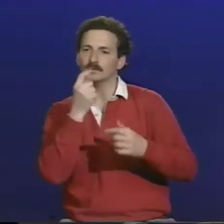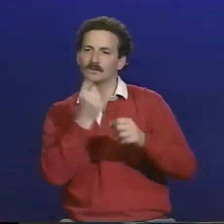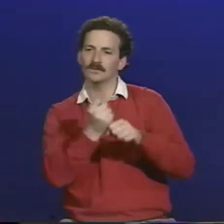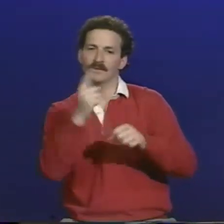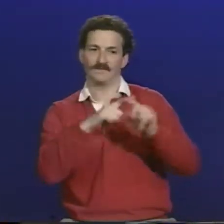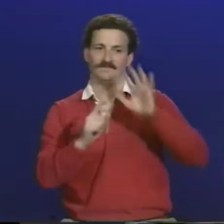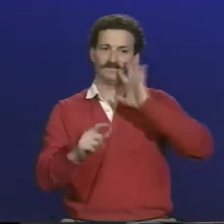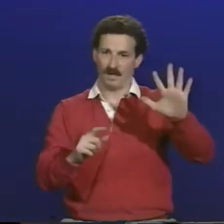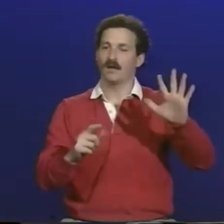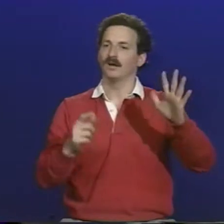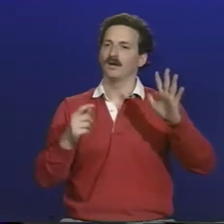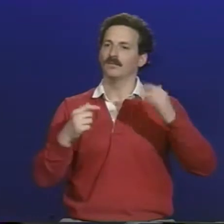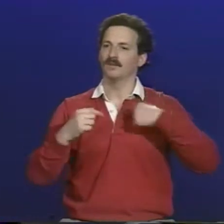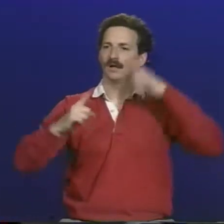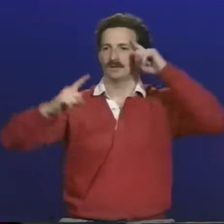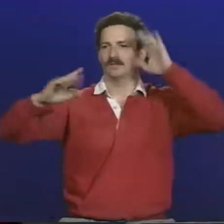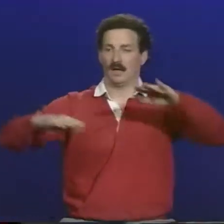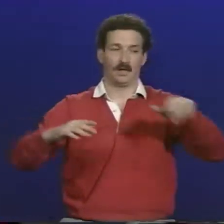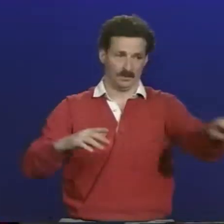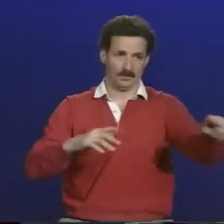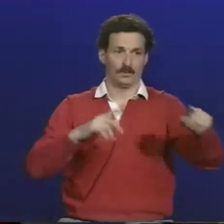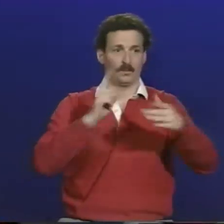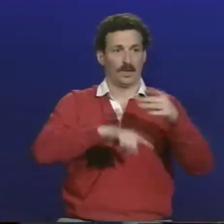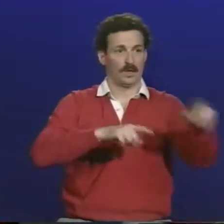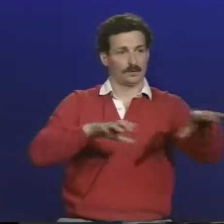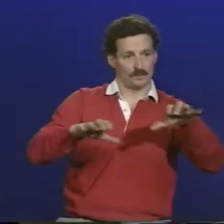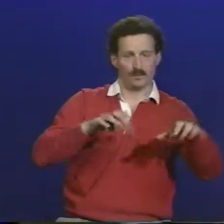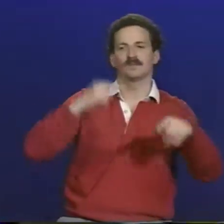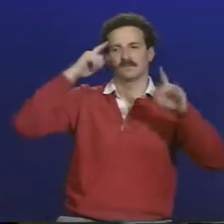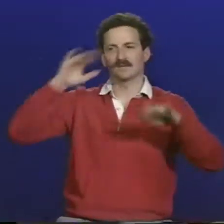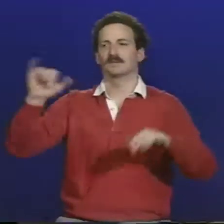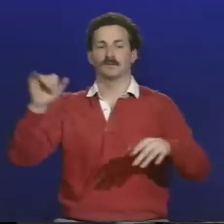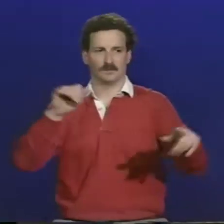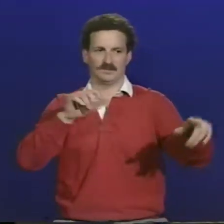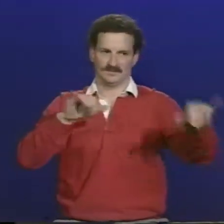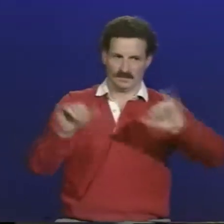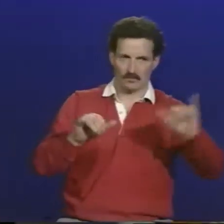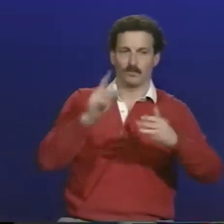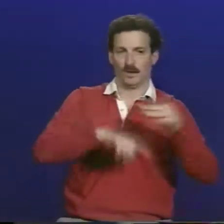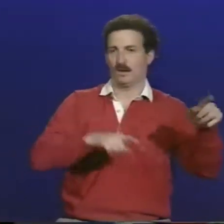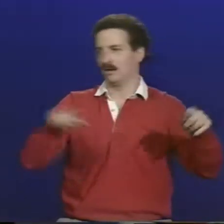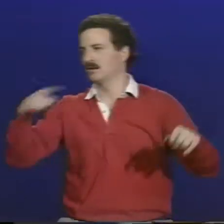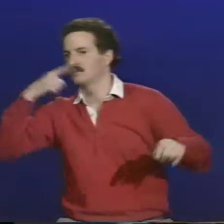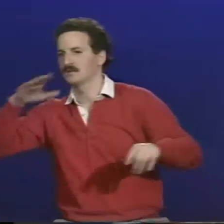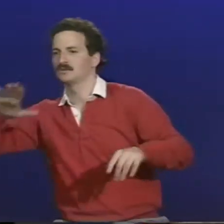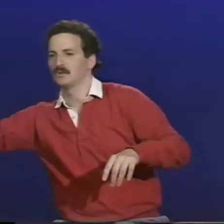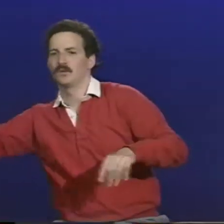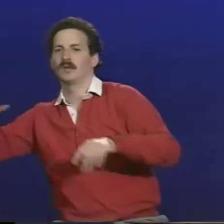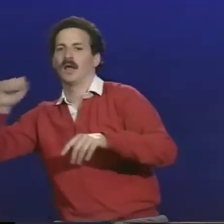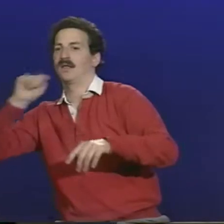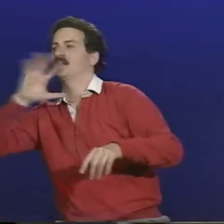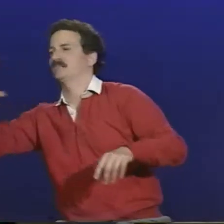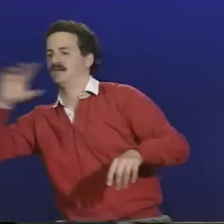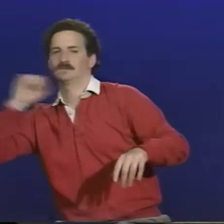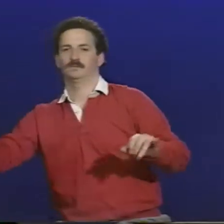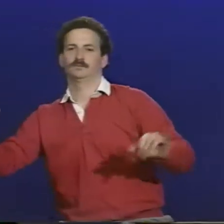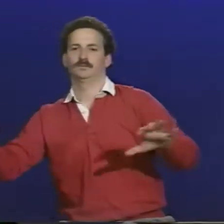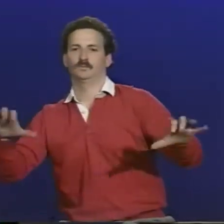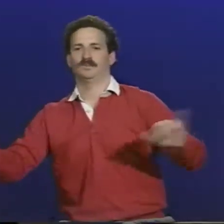So maybe what I need to do is just be a little bit more patient. But when my son turns five, I expect the kind of work I see going on in the public school with this